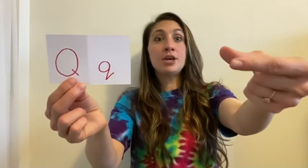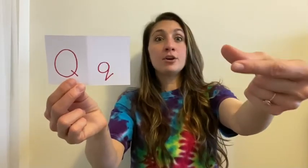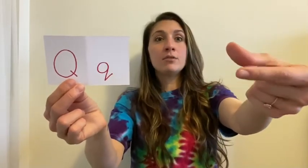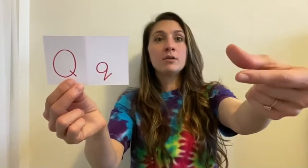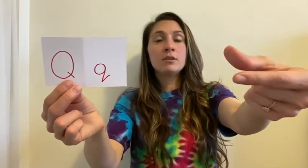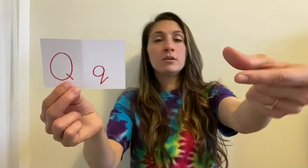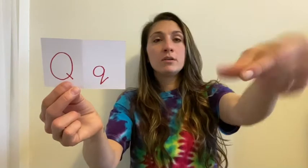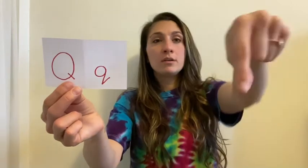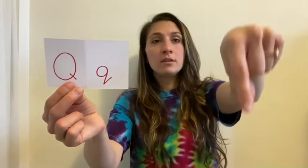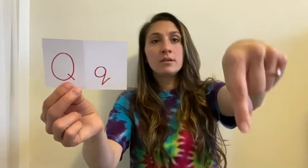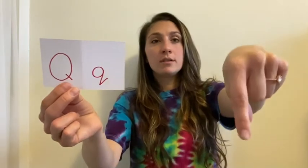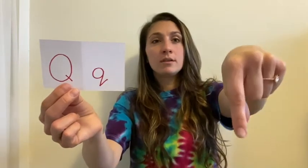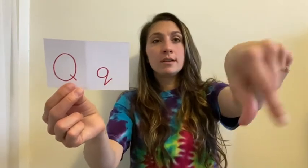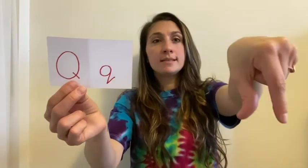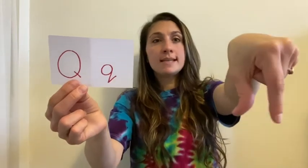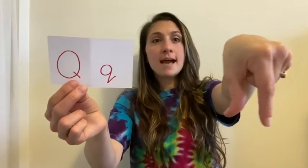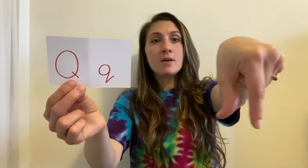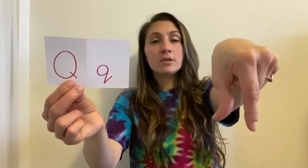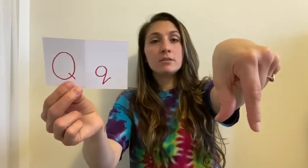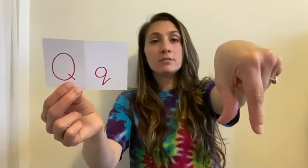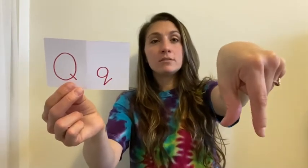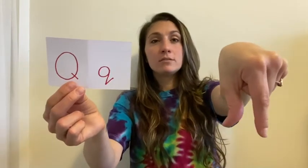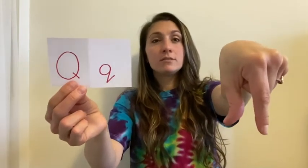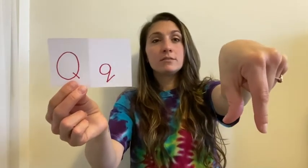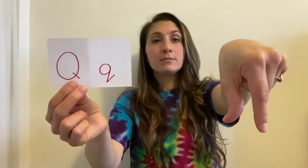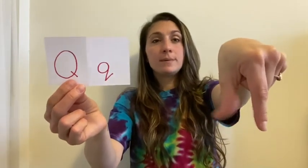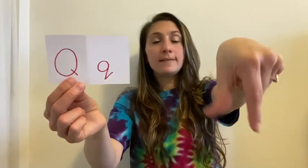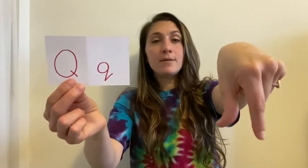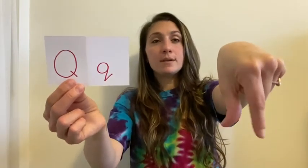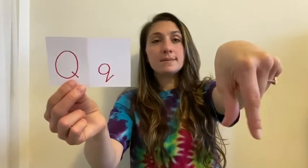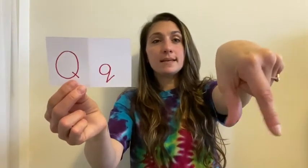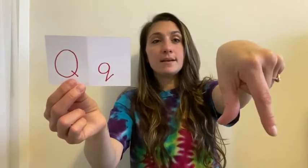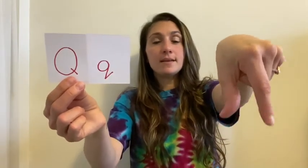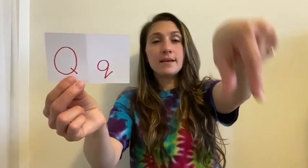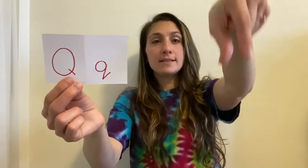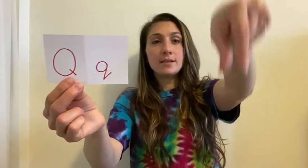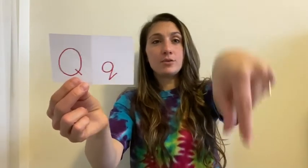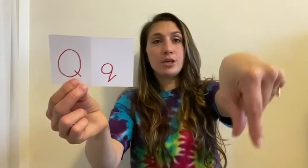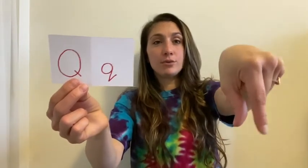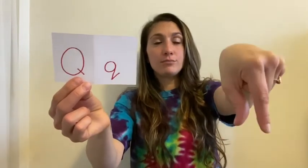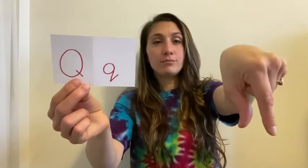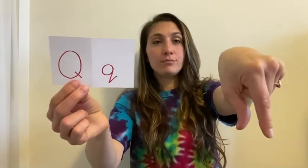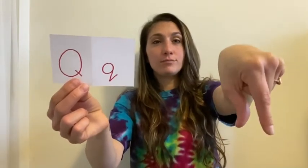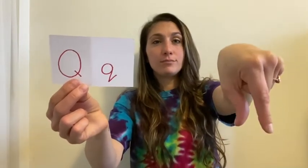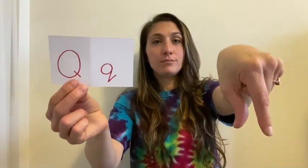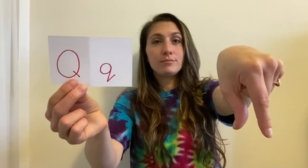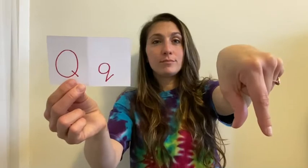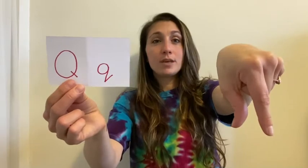is down. Put that one upside down. And that's how you do Q. Q.